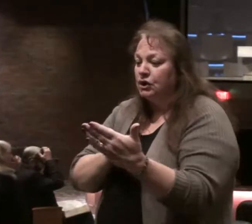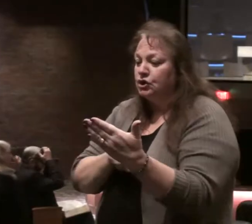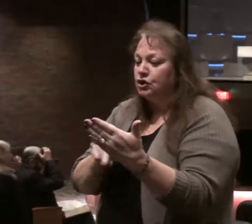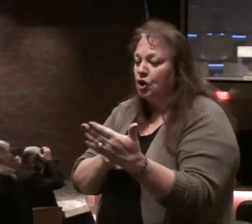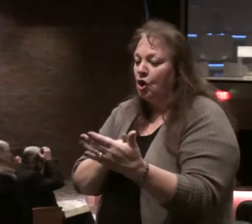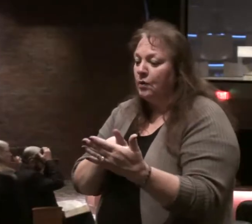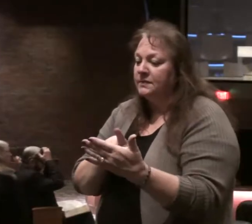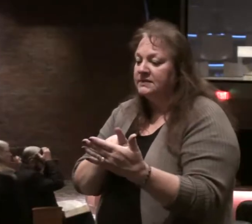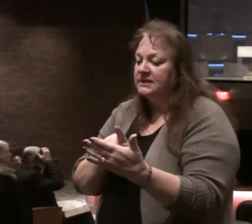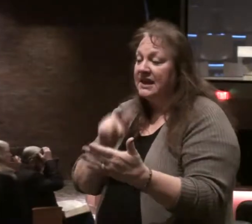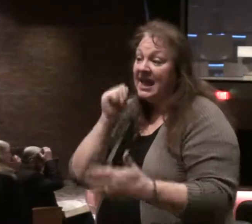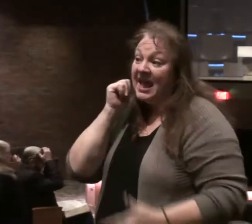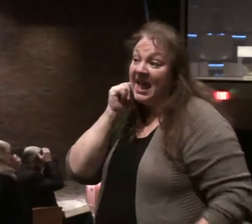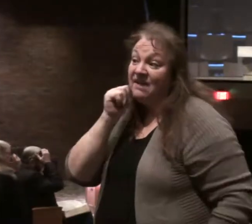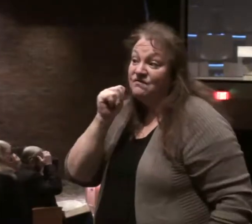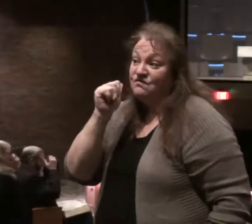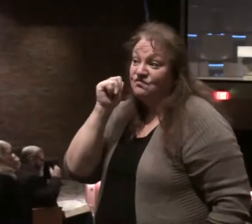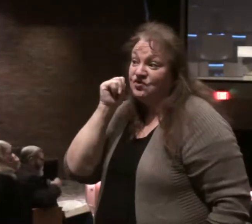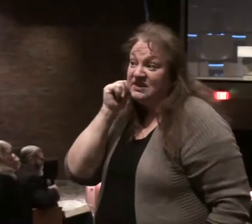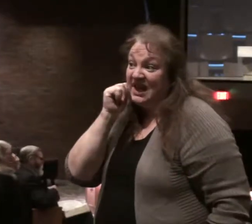every single day.